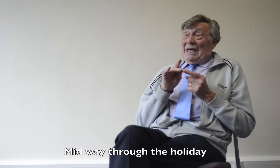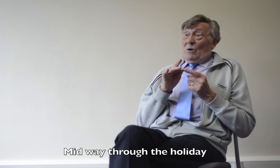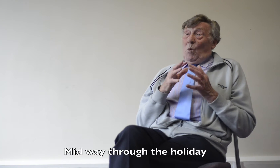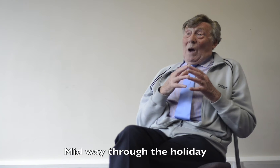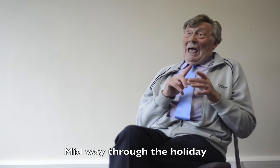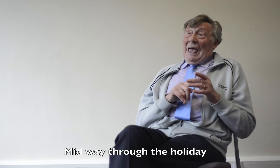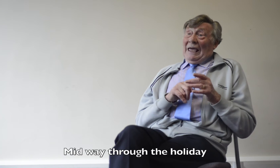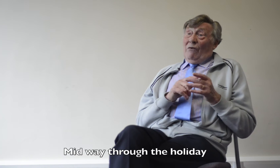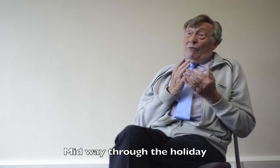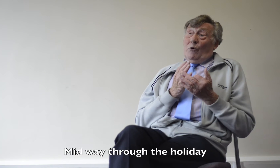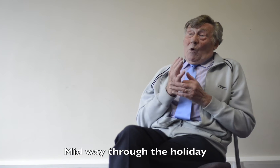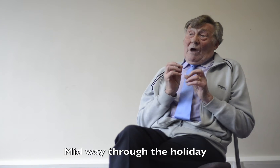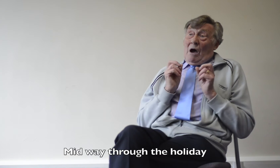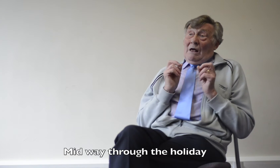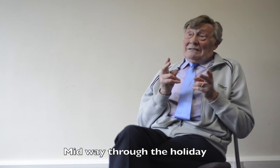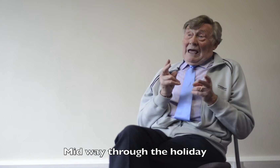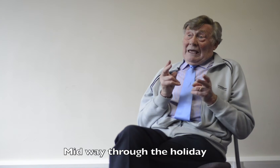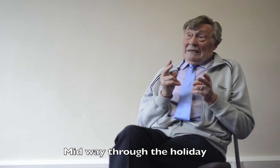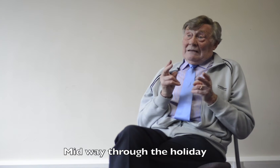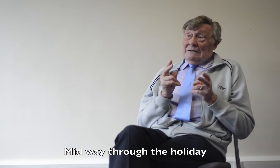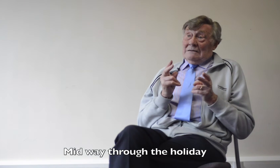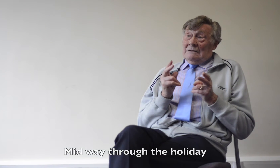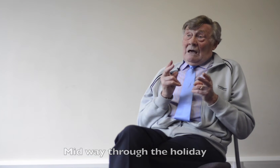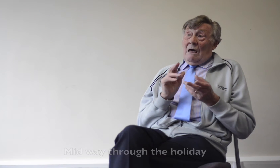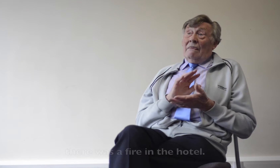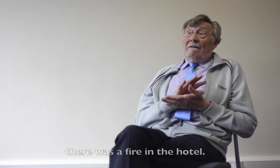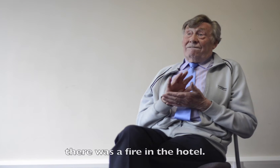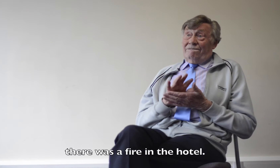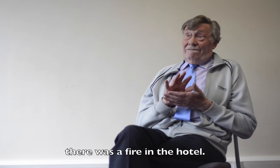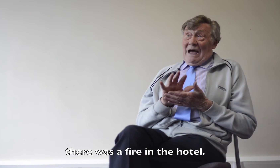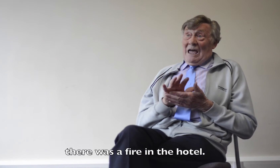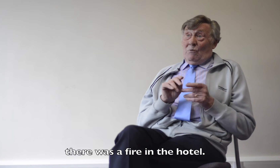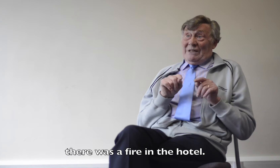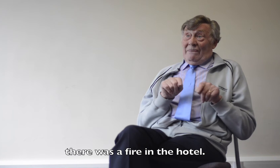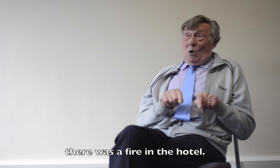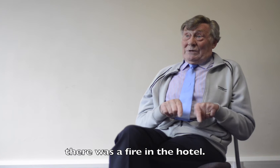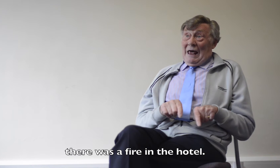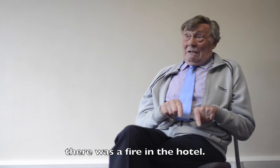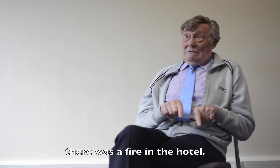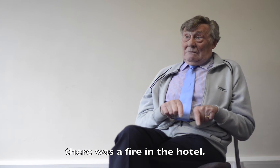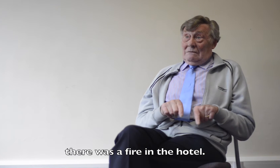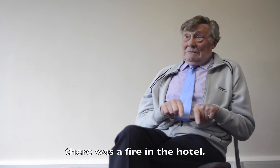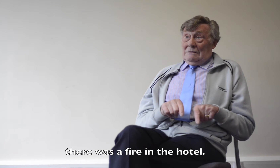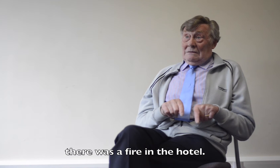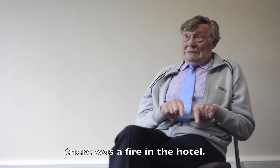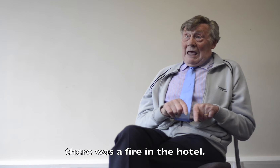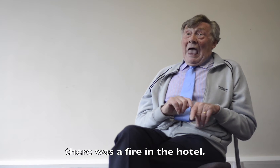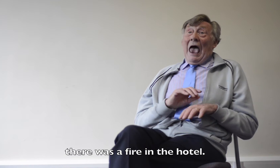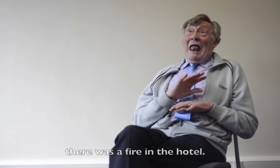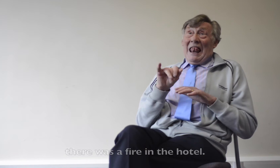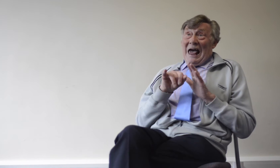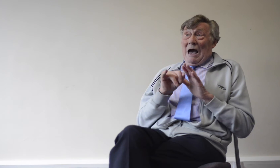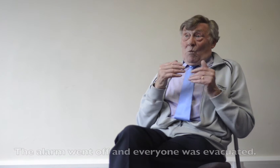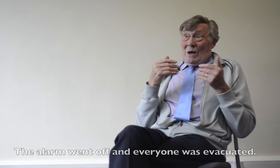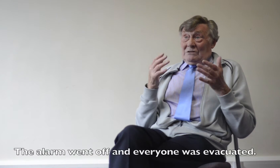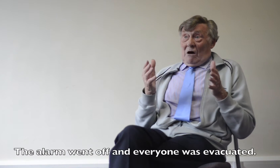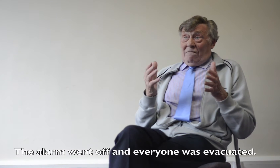midway through the other day, the fire was in the hotel, alarm went off,